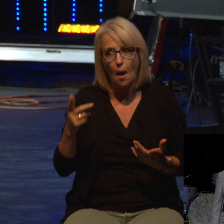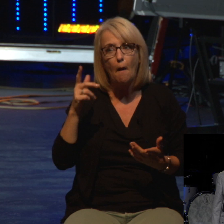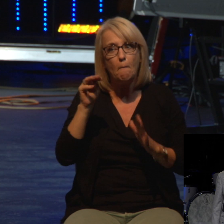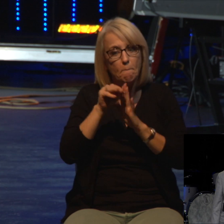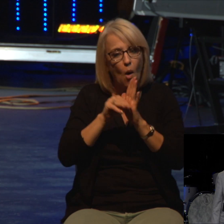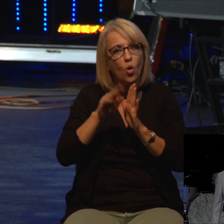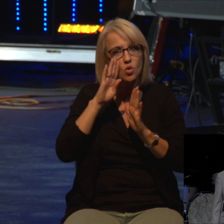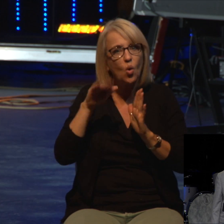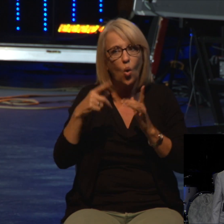of sin.